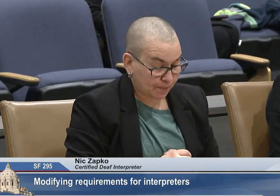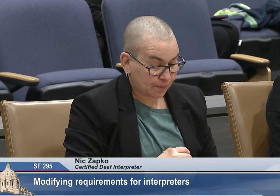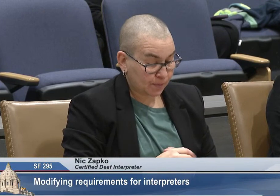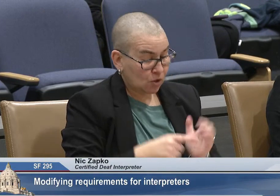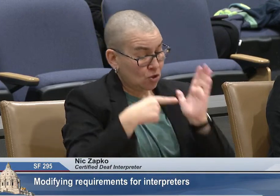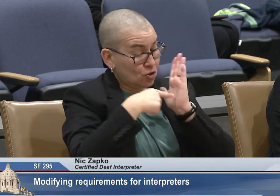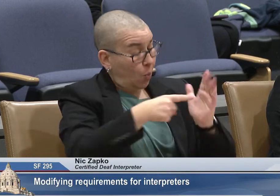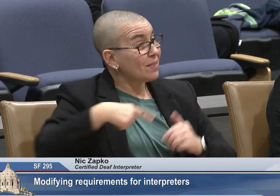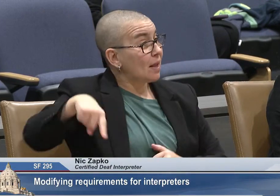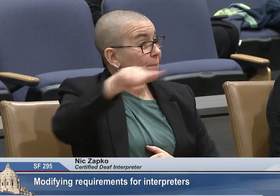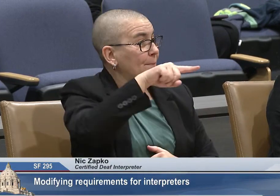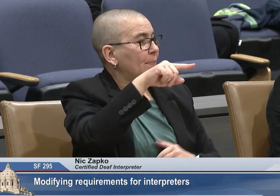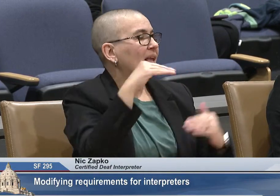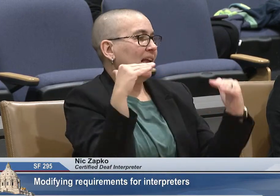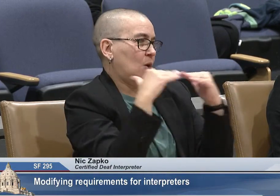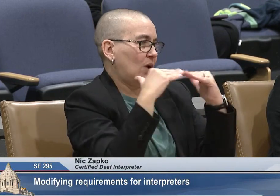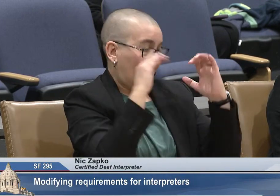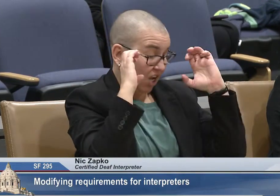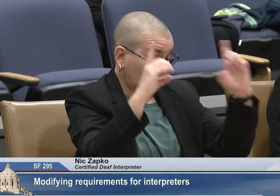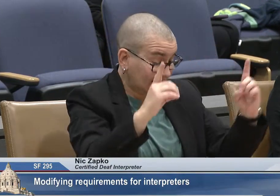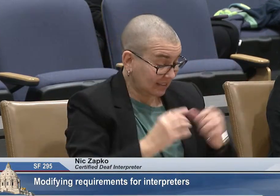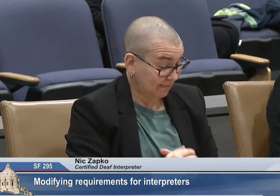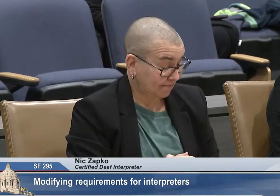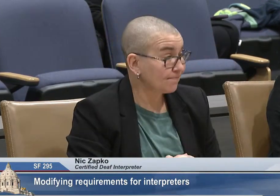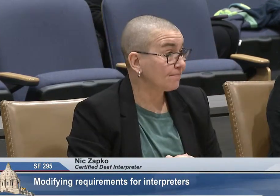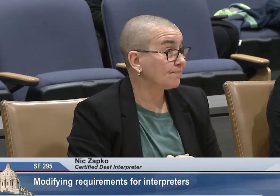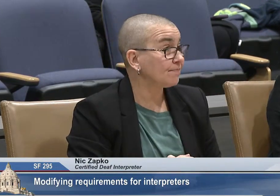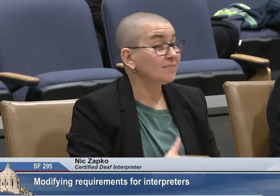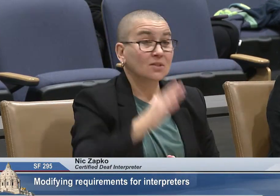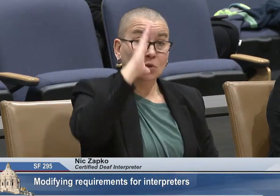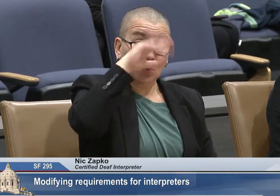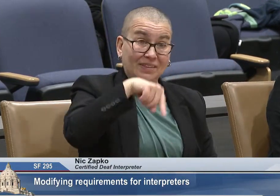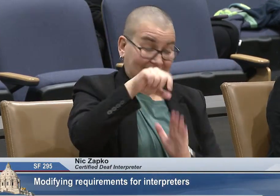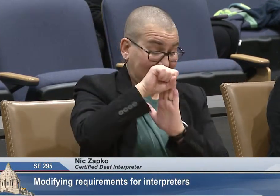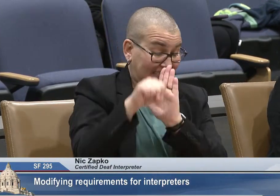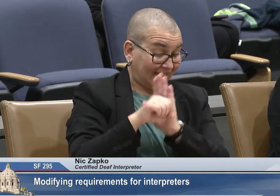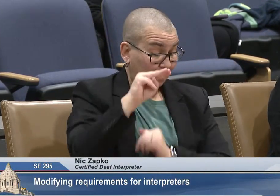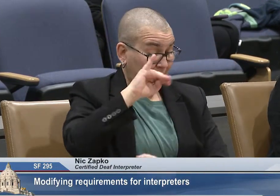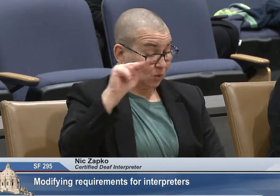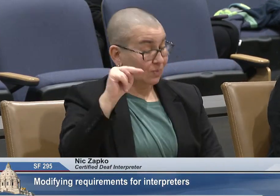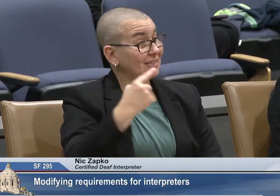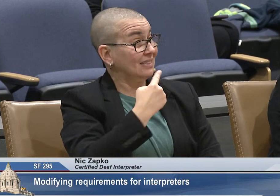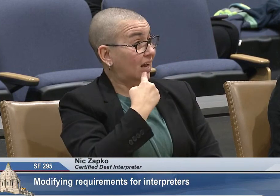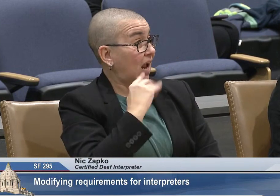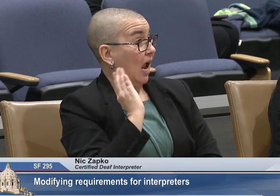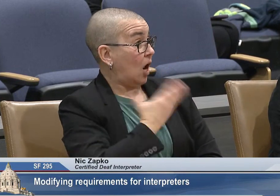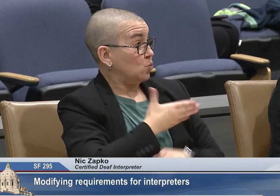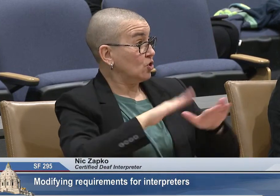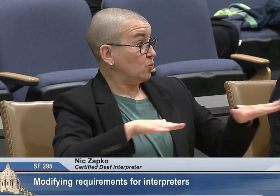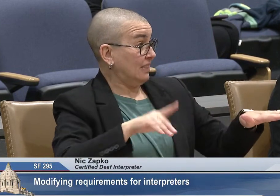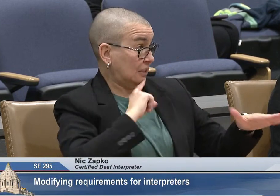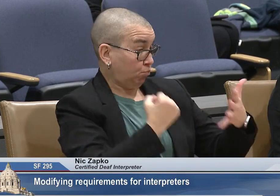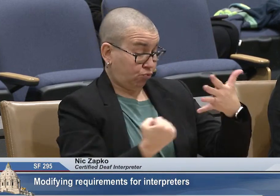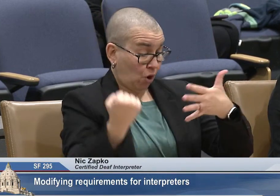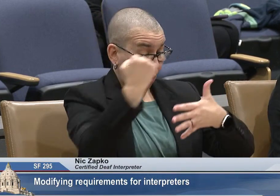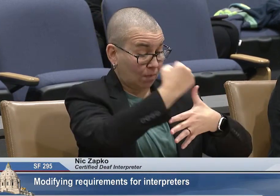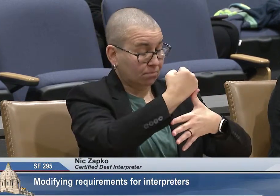if we could have the same application for school settings, that would make a huge difference. Now knowing that in the state of Minnesota,